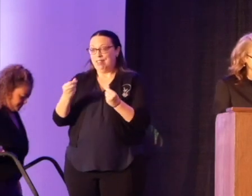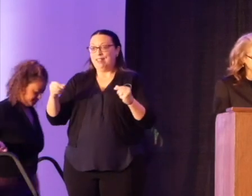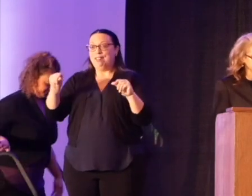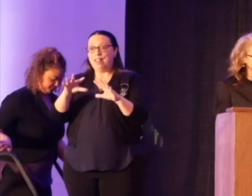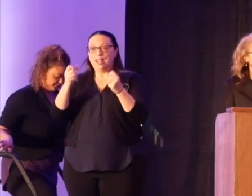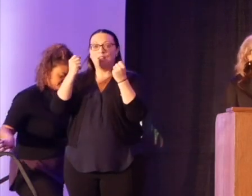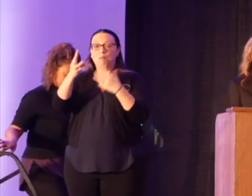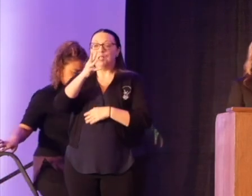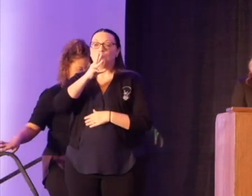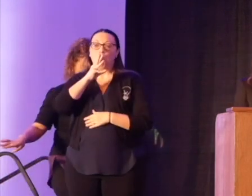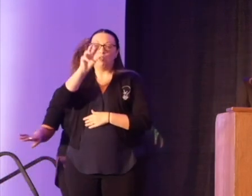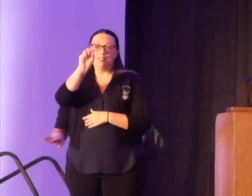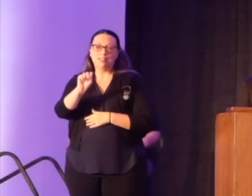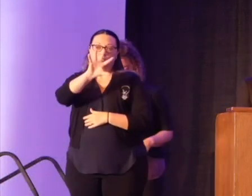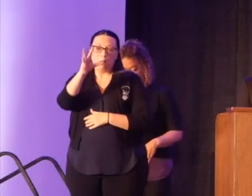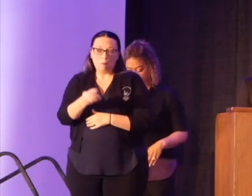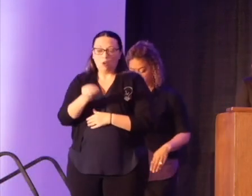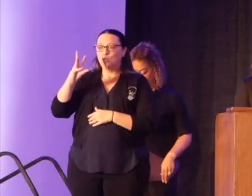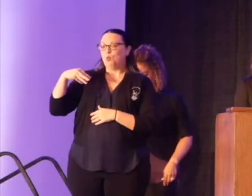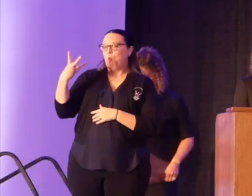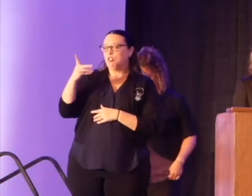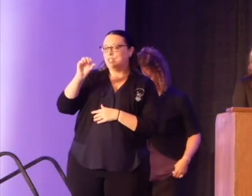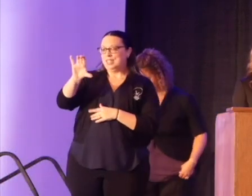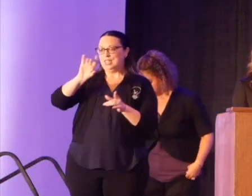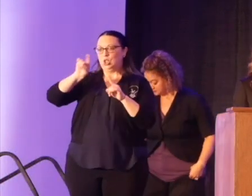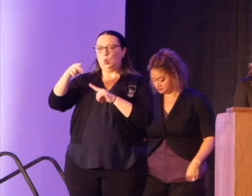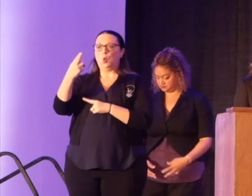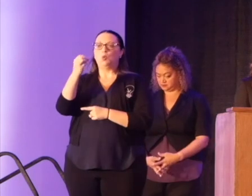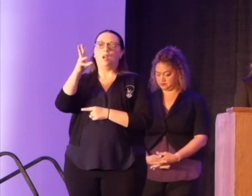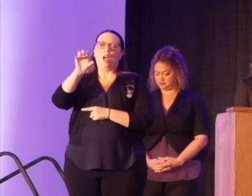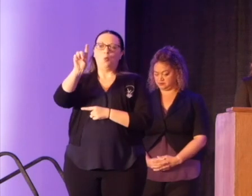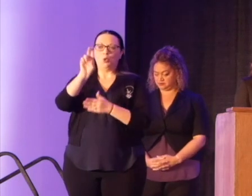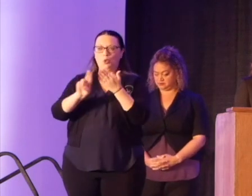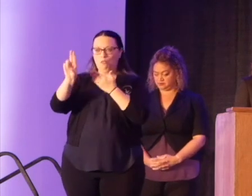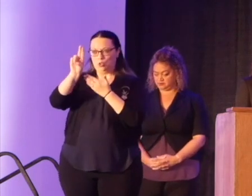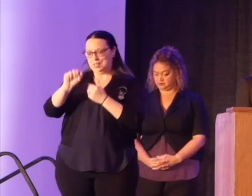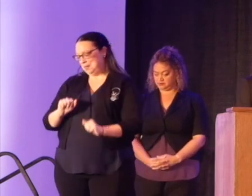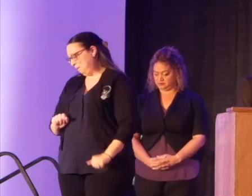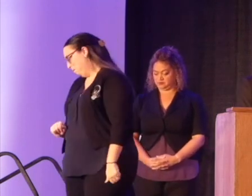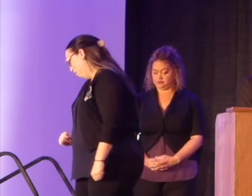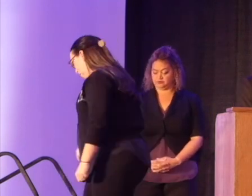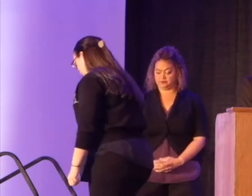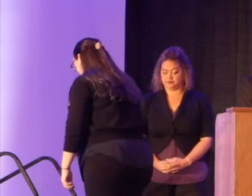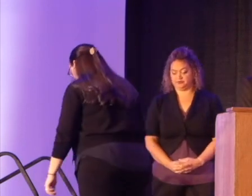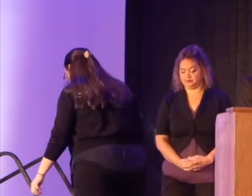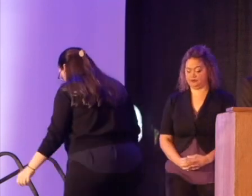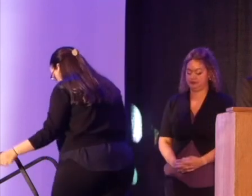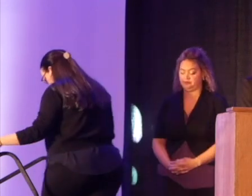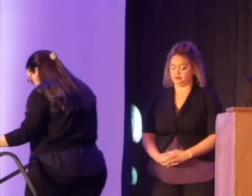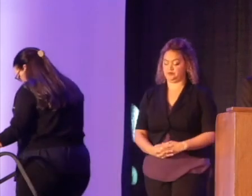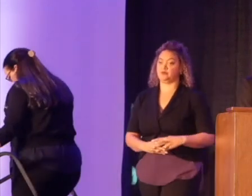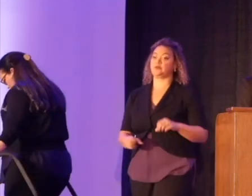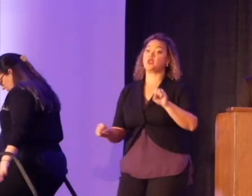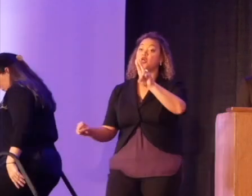waters in South America to Washington, D.C. to attend Howard University. The nation's capital is where he met